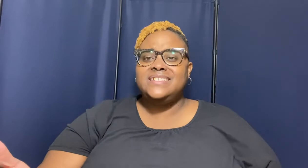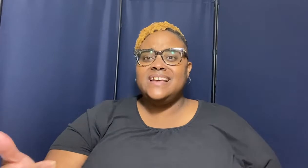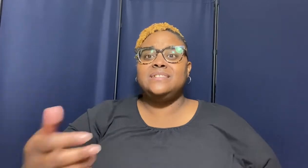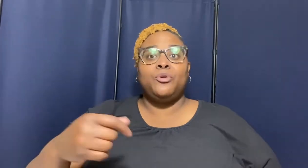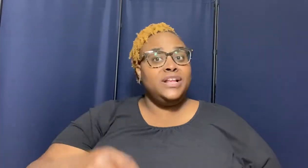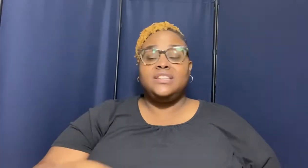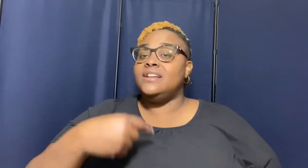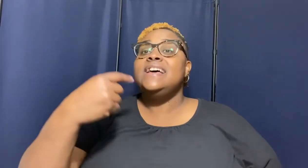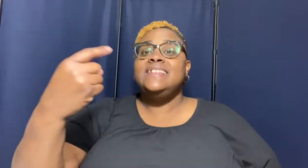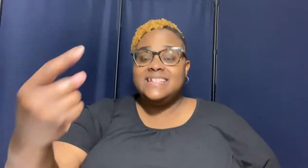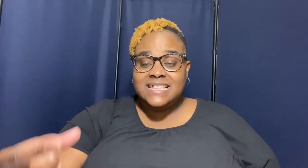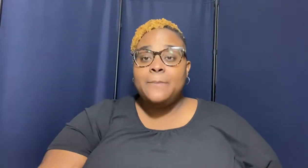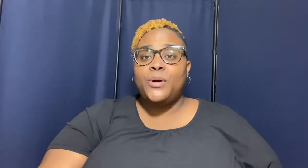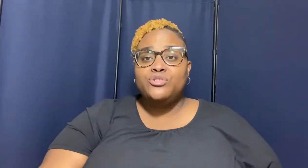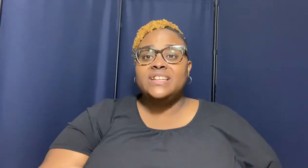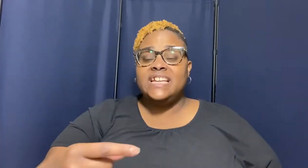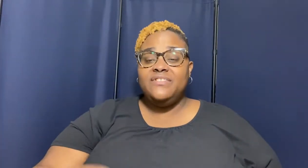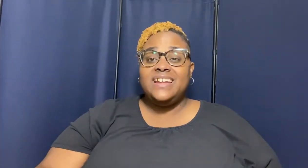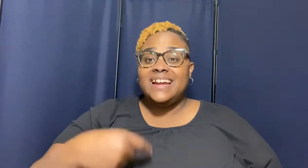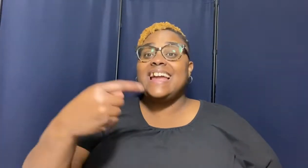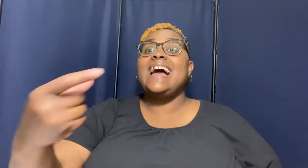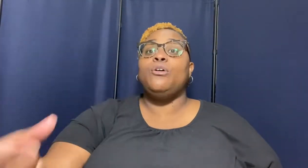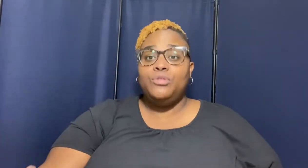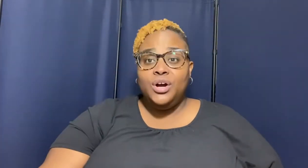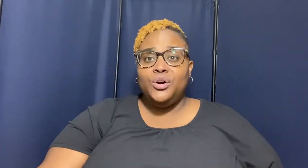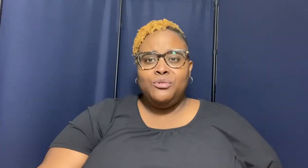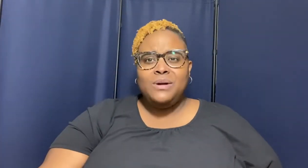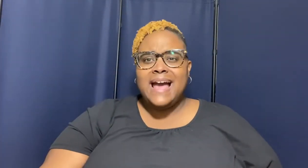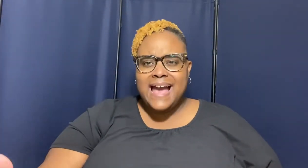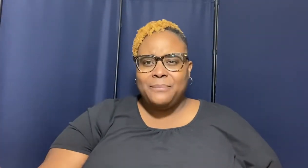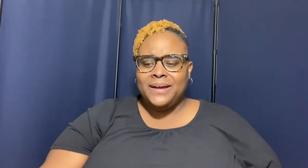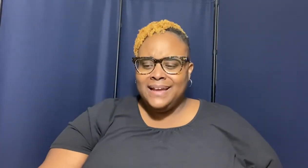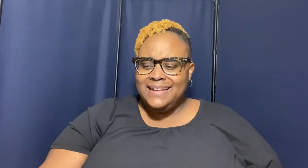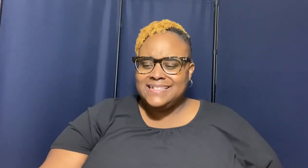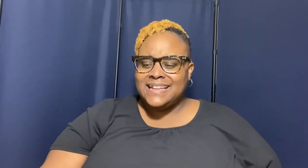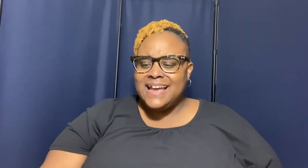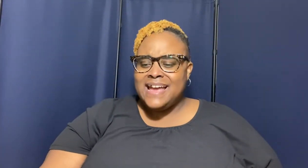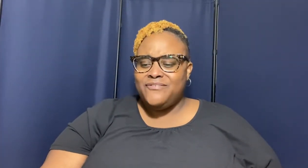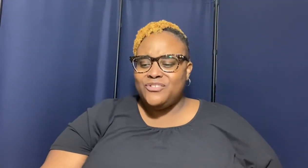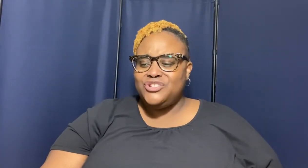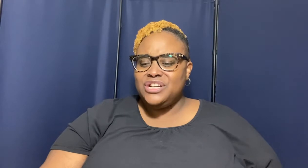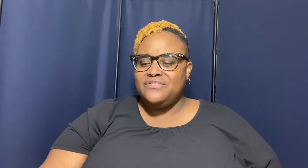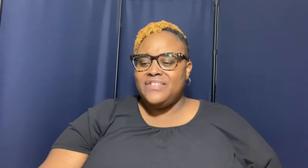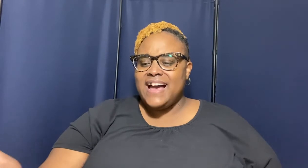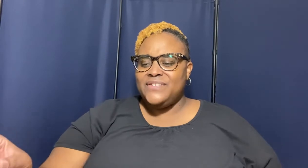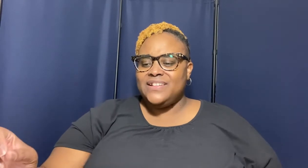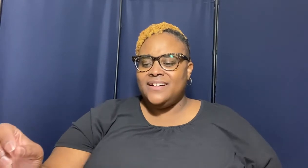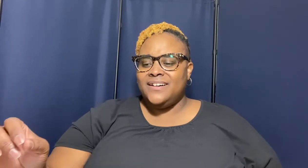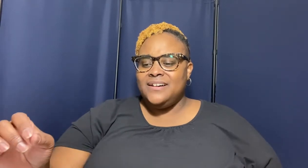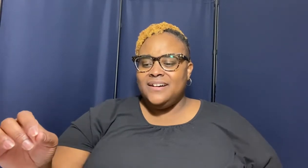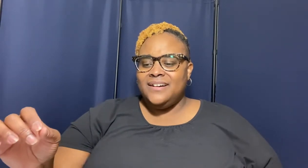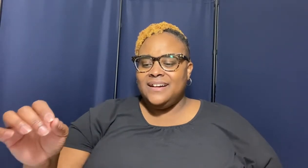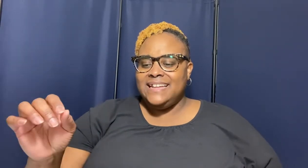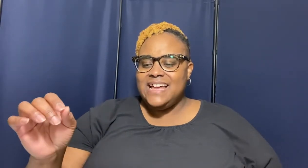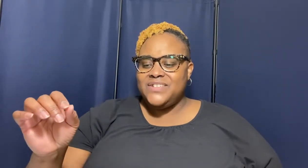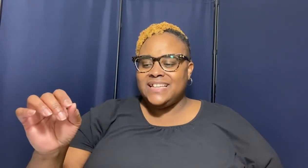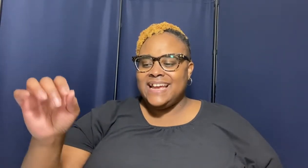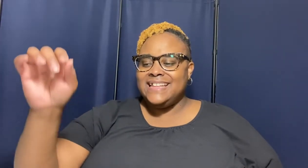testimony it's some it's that person giving an account of what happened listen and first john 5 and uh uh 11 say and the